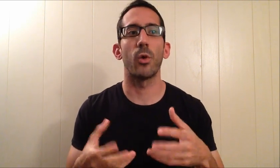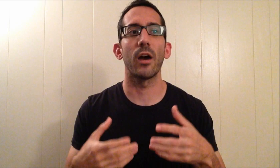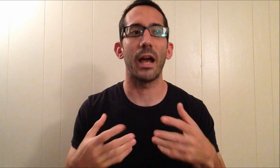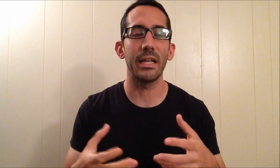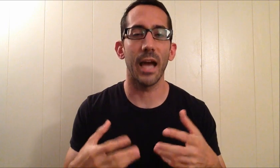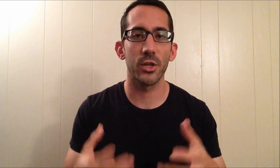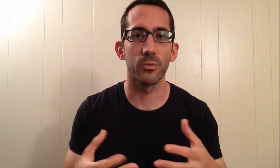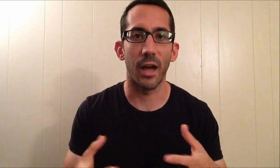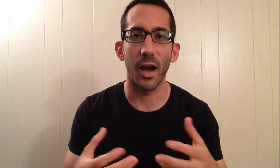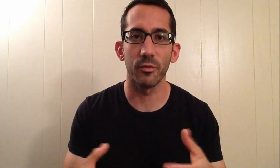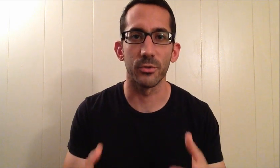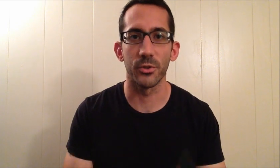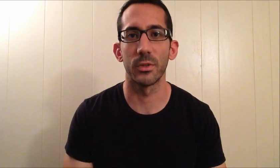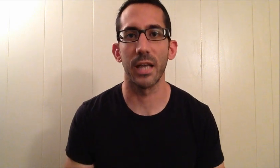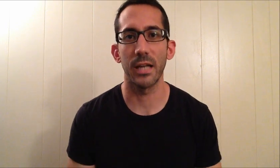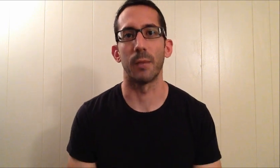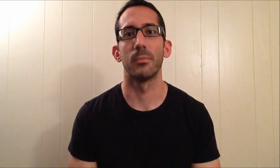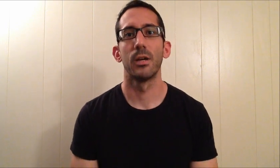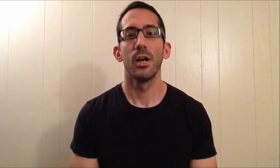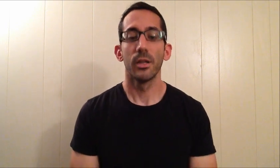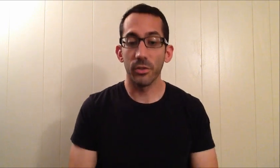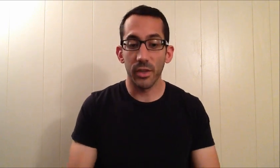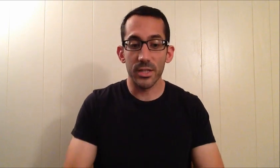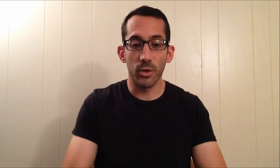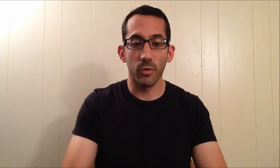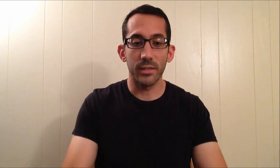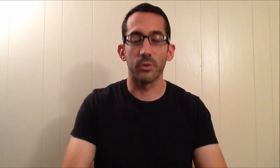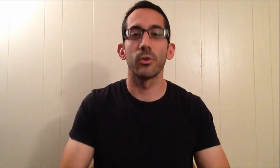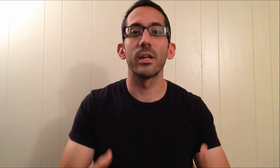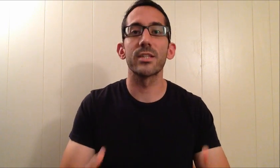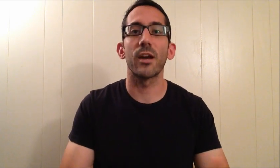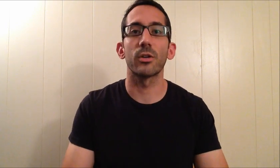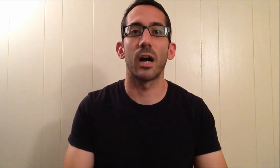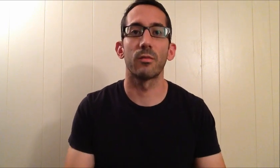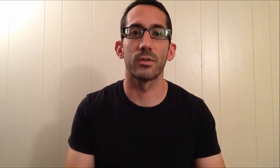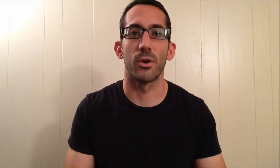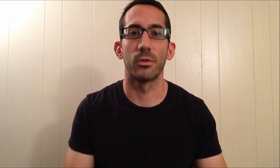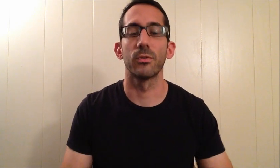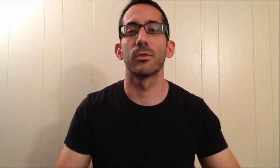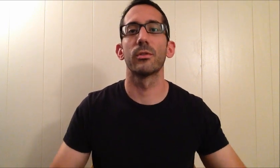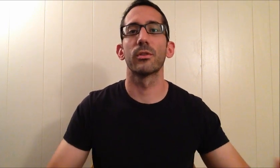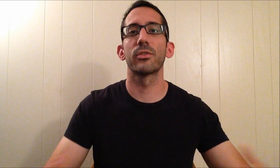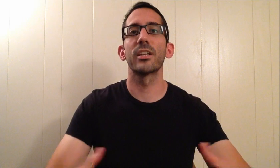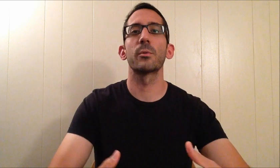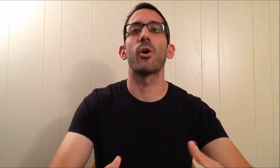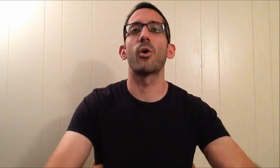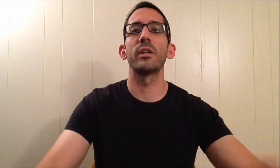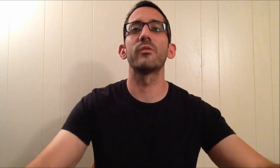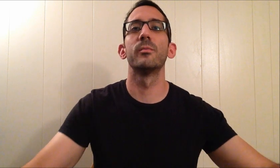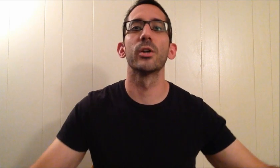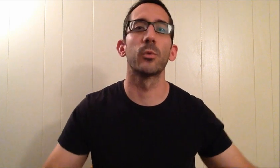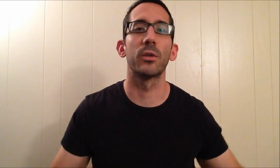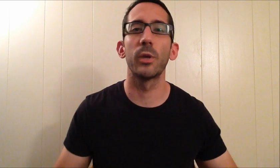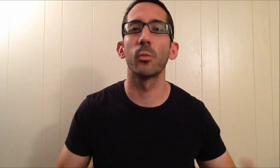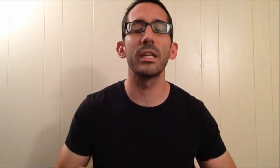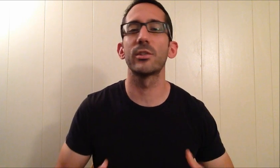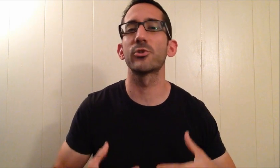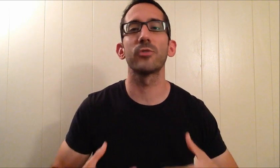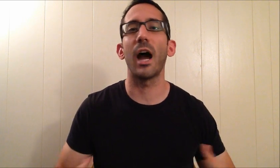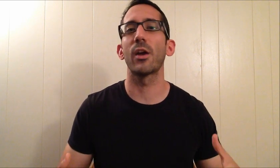require any extra effort to attain them. They're things that are right there. They're inside our comfort zone. They're things that we're already familiar with. We don't need to try